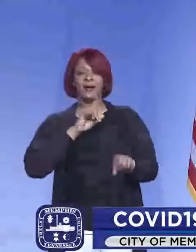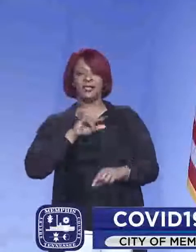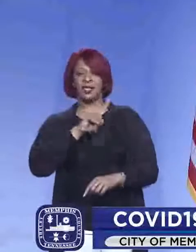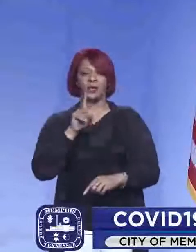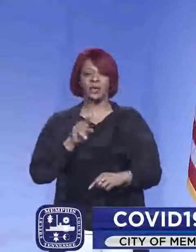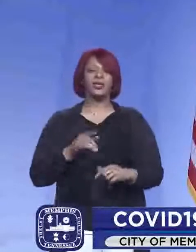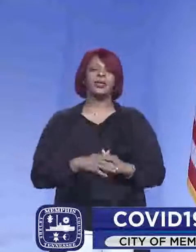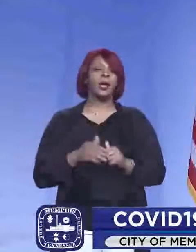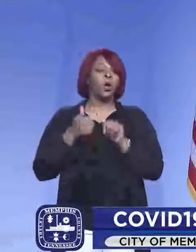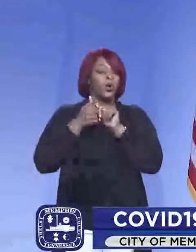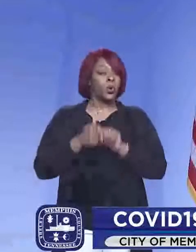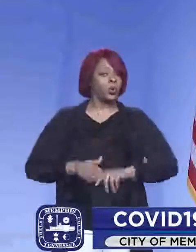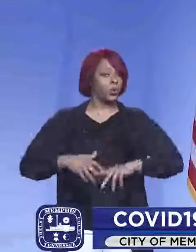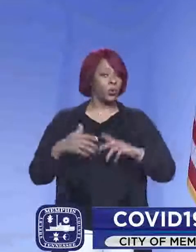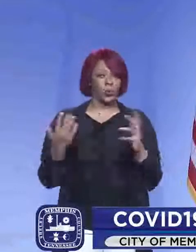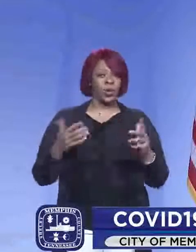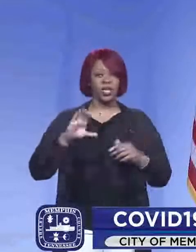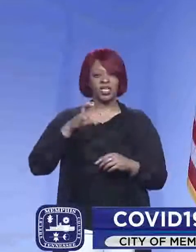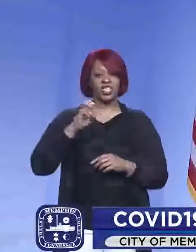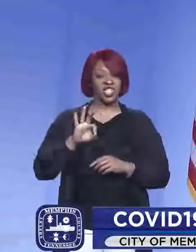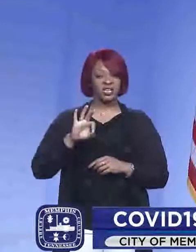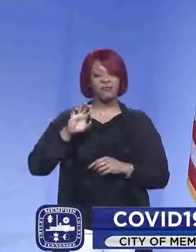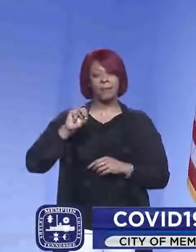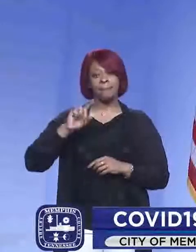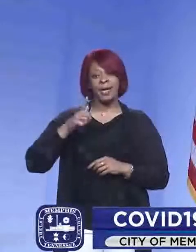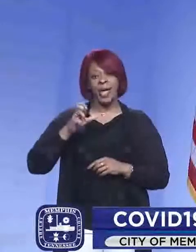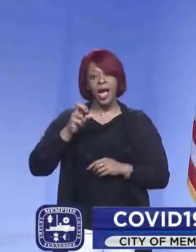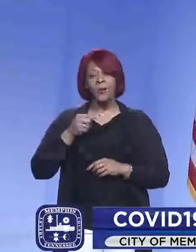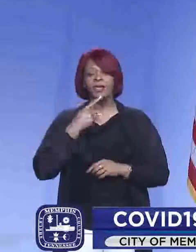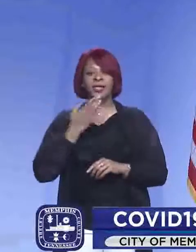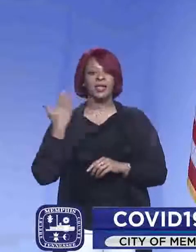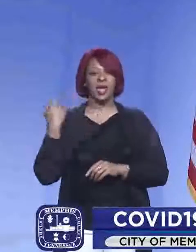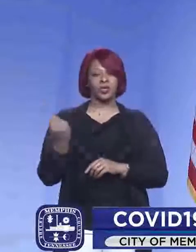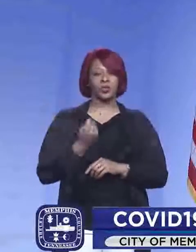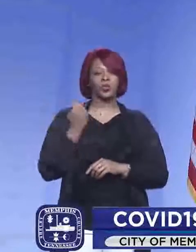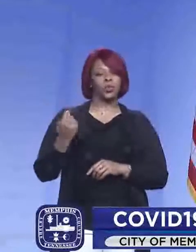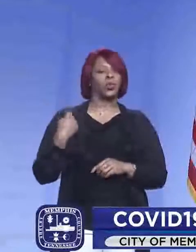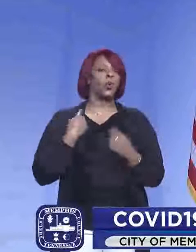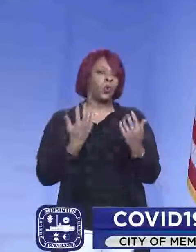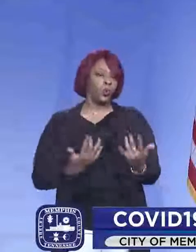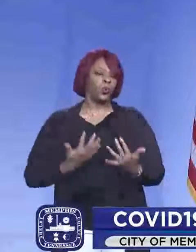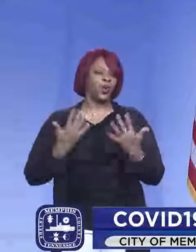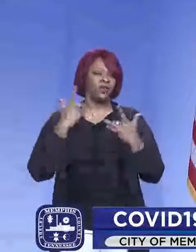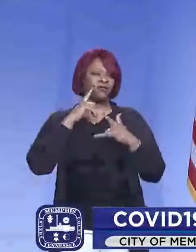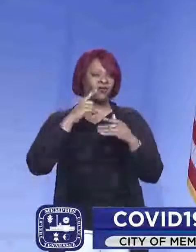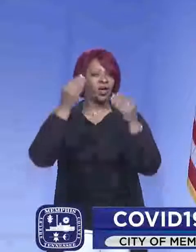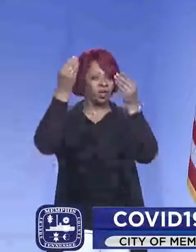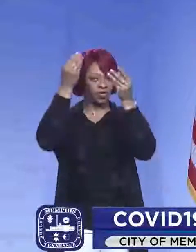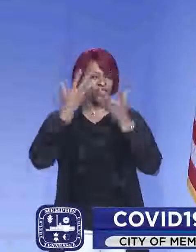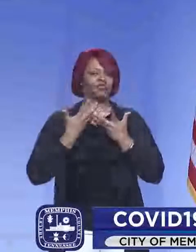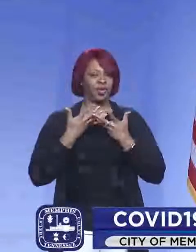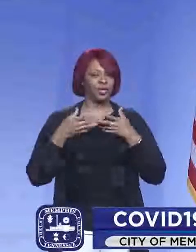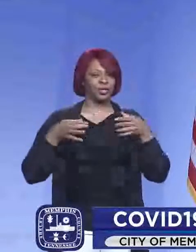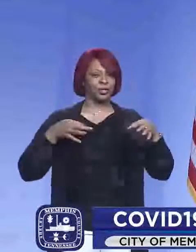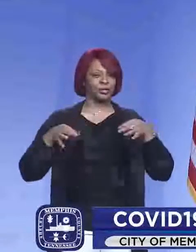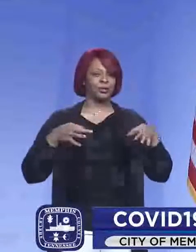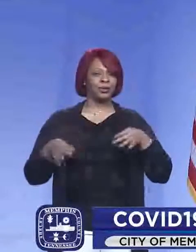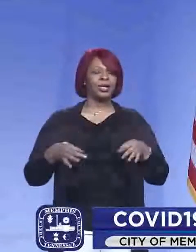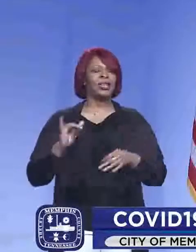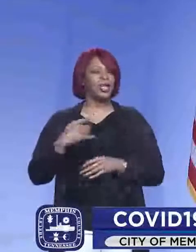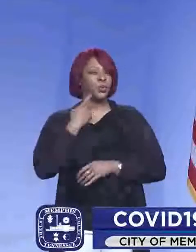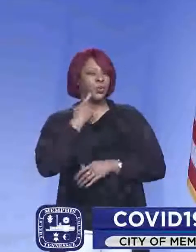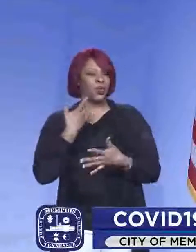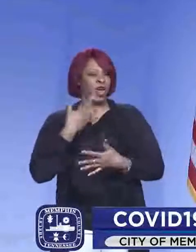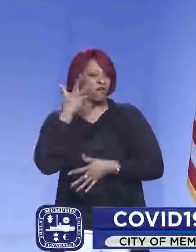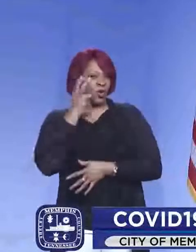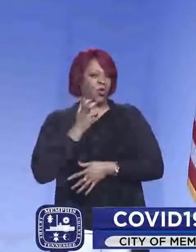you know, according to what, uh, chief McGowan said on Tuesday, you know, we're waiting for instructions. That was the most recent word I heard on